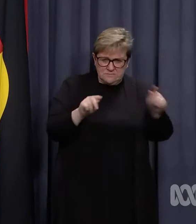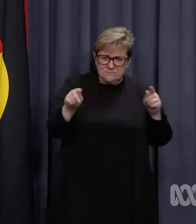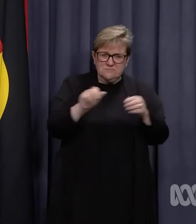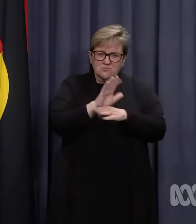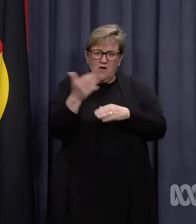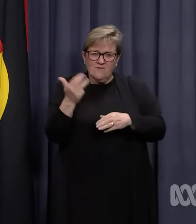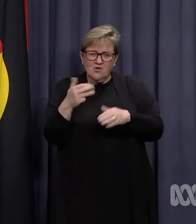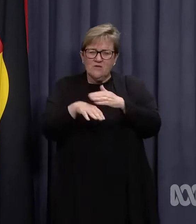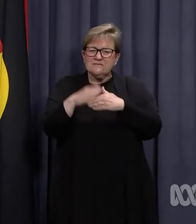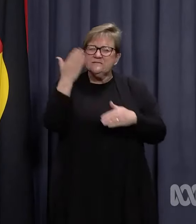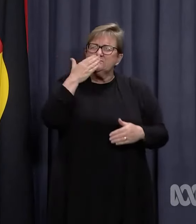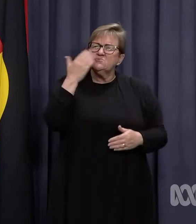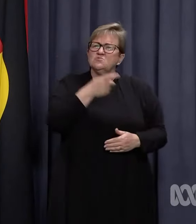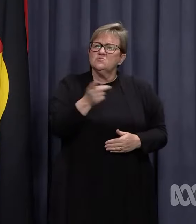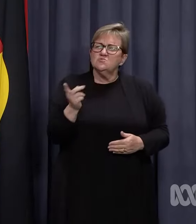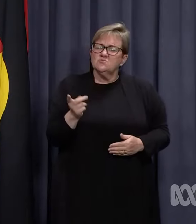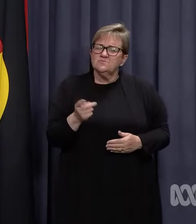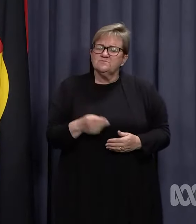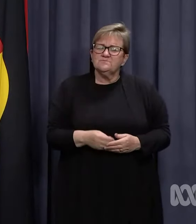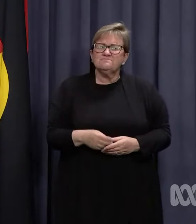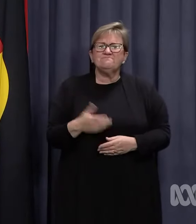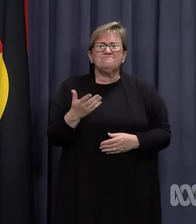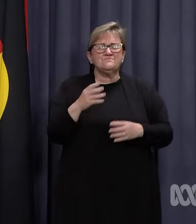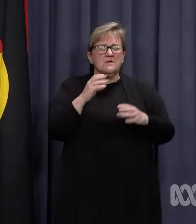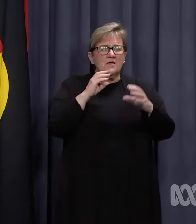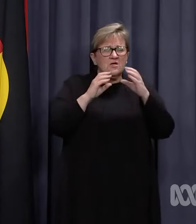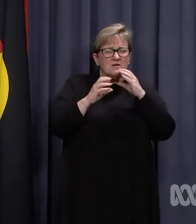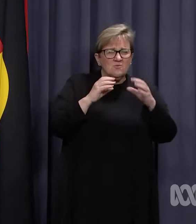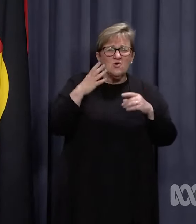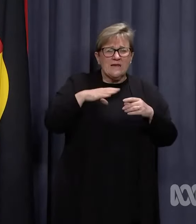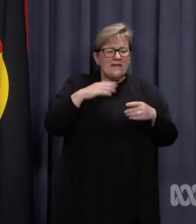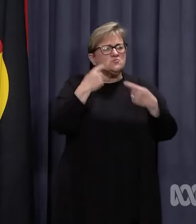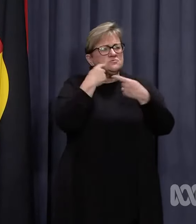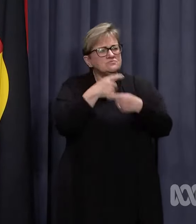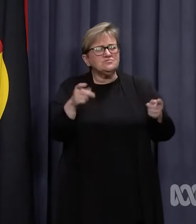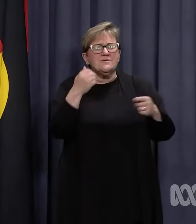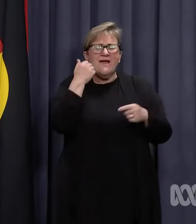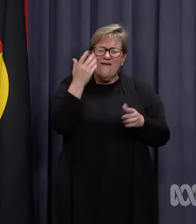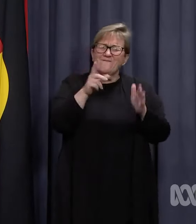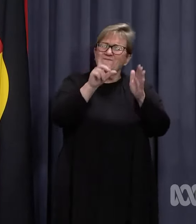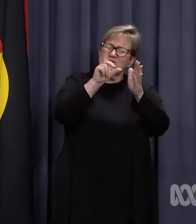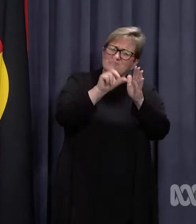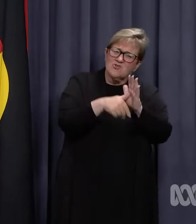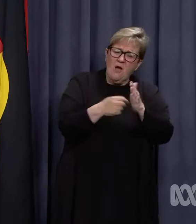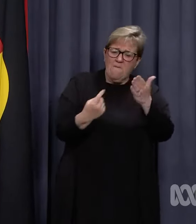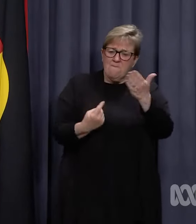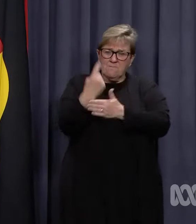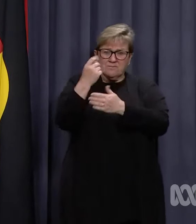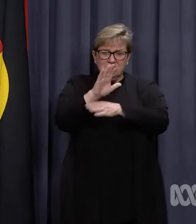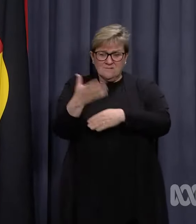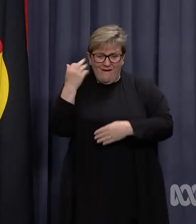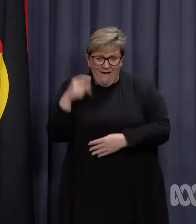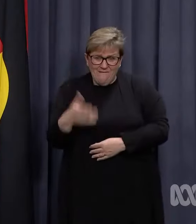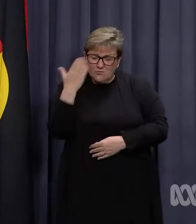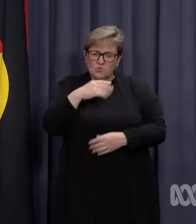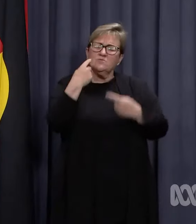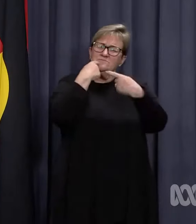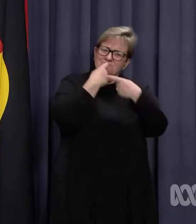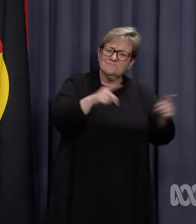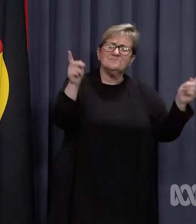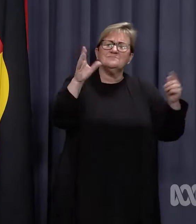COVID-19 in their schools. Communications need to go out every time there is a positive case in a school,